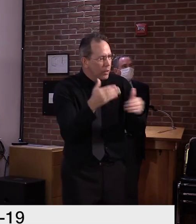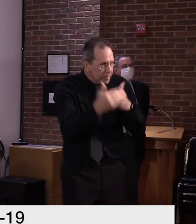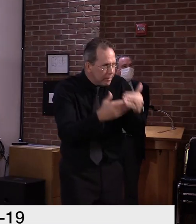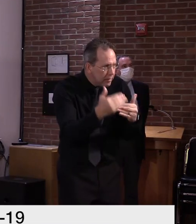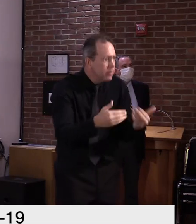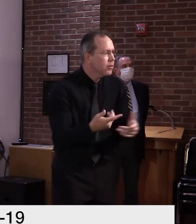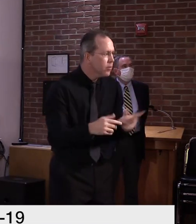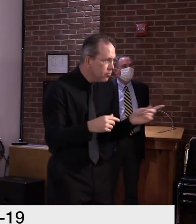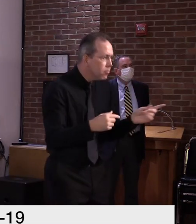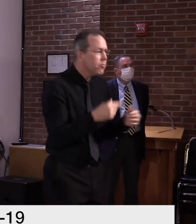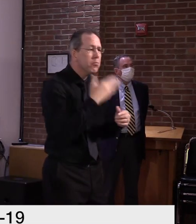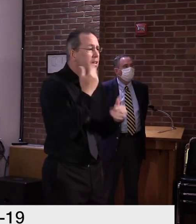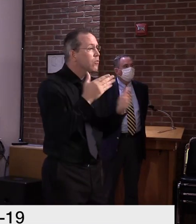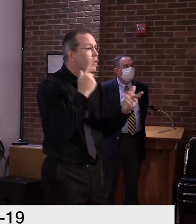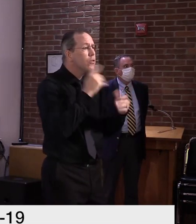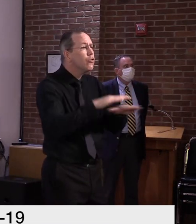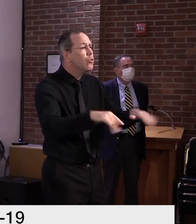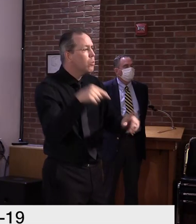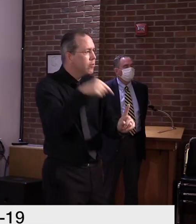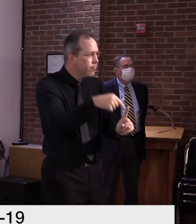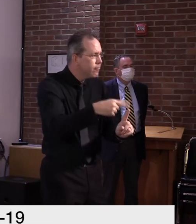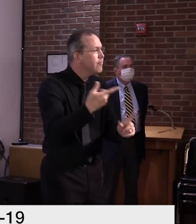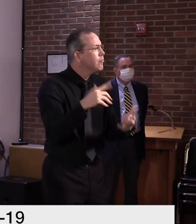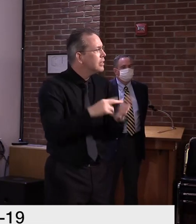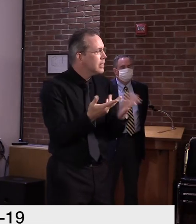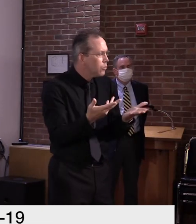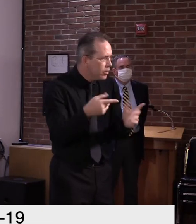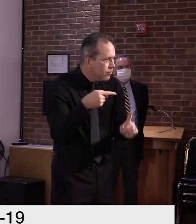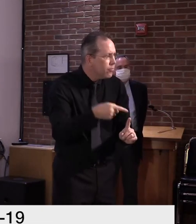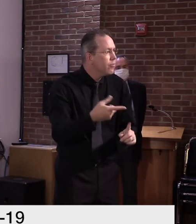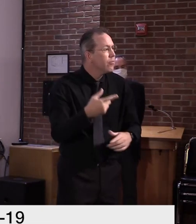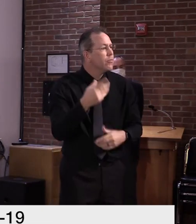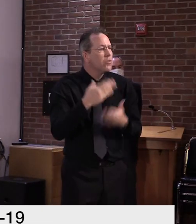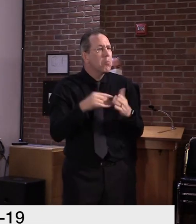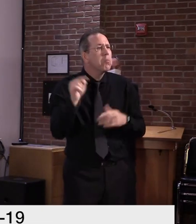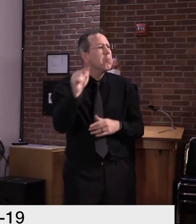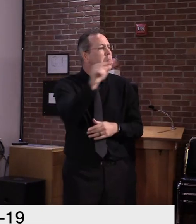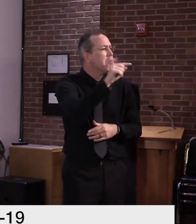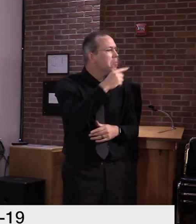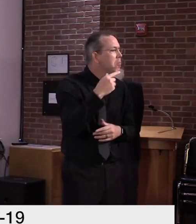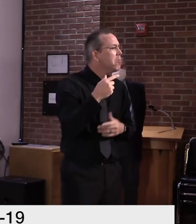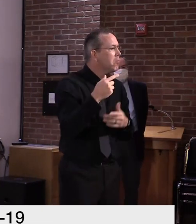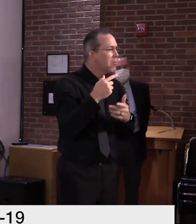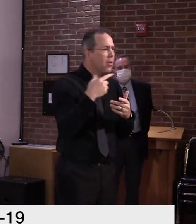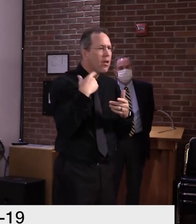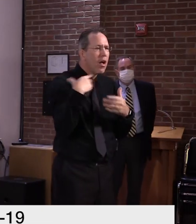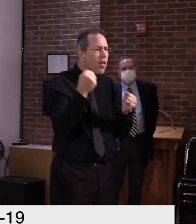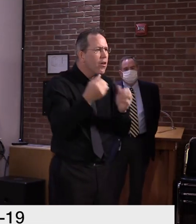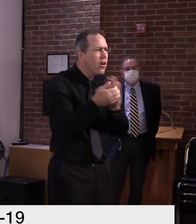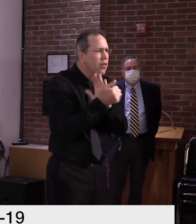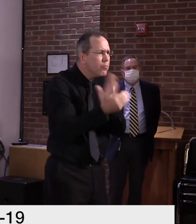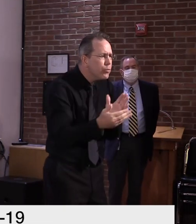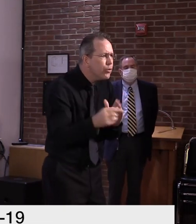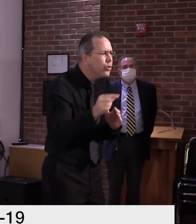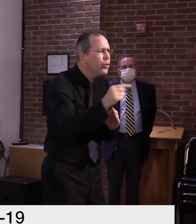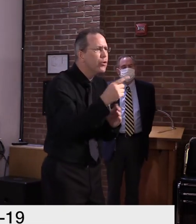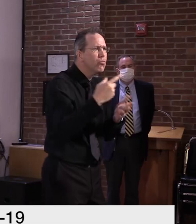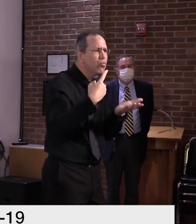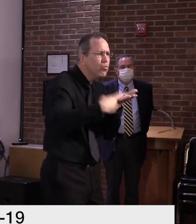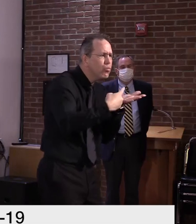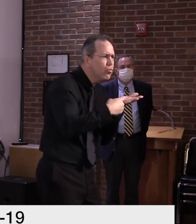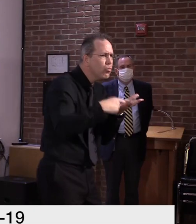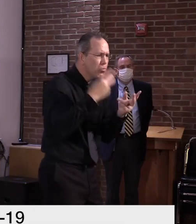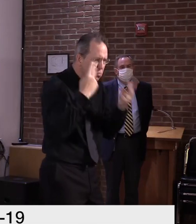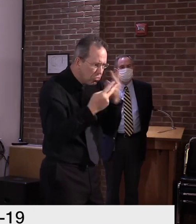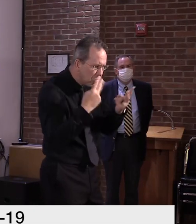it's vitally important based on recommendations from health experts and where we are with the virus today to reopen